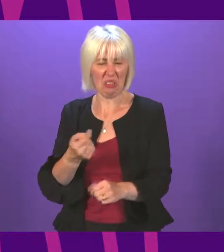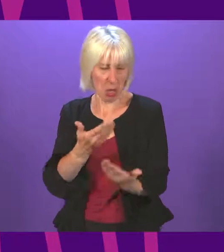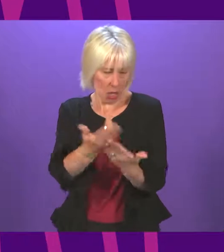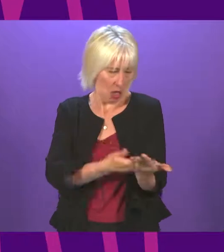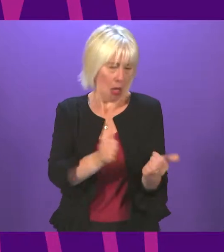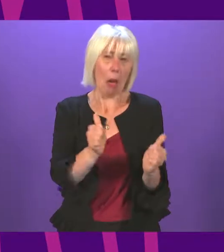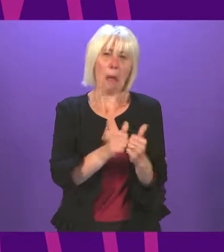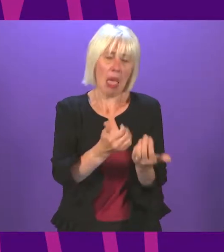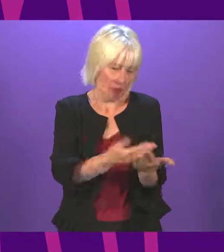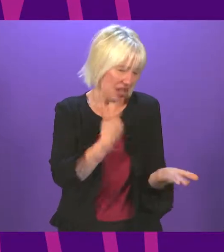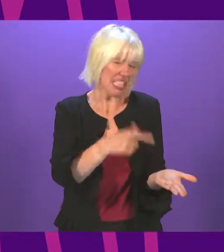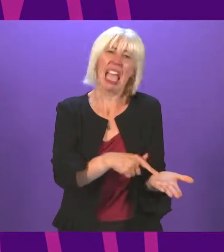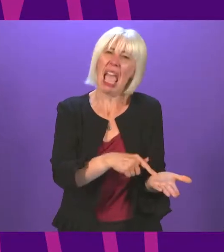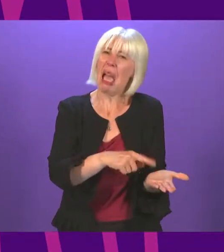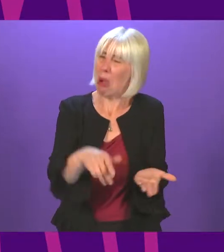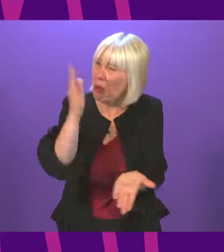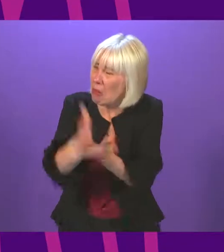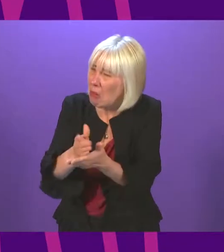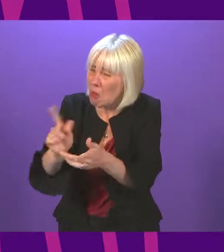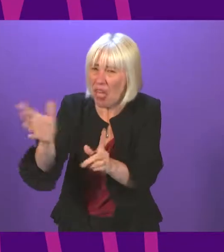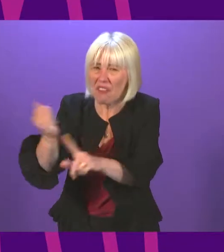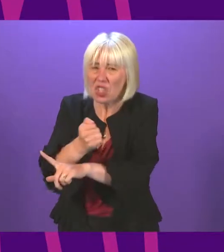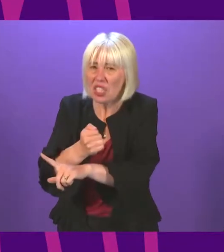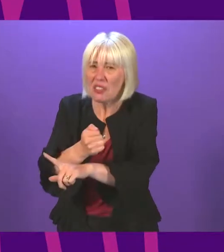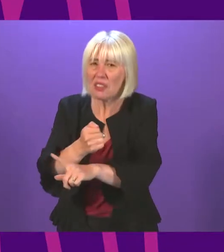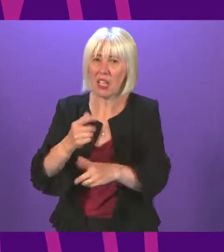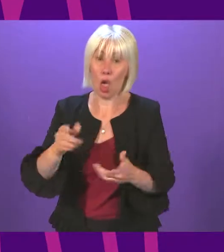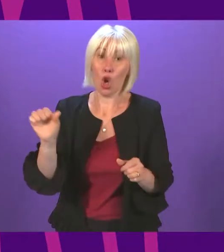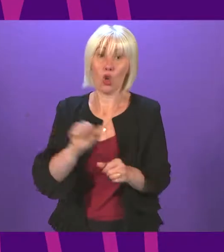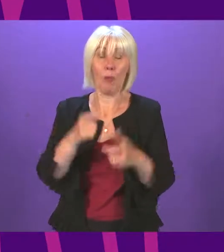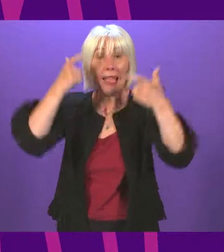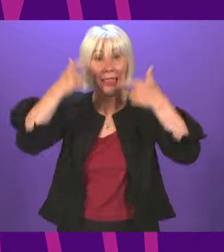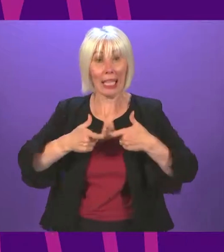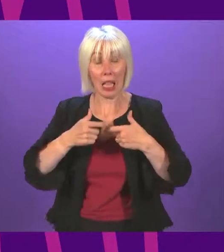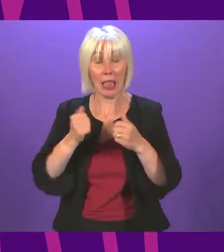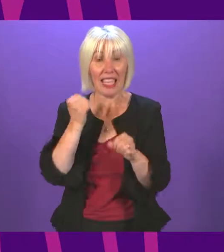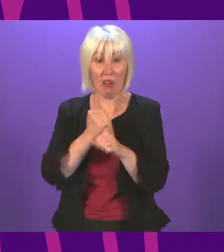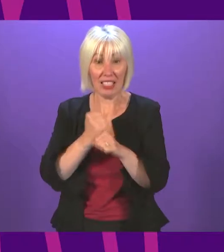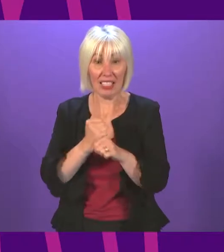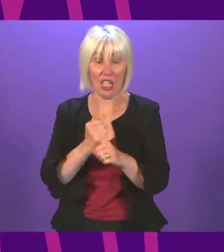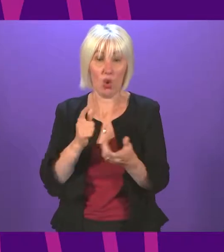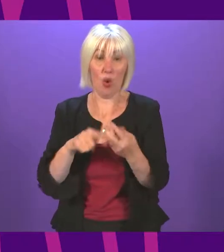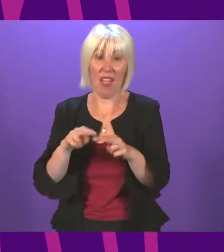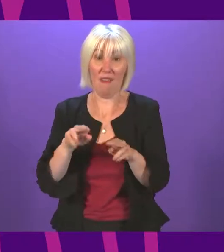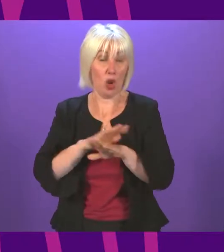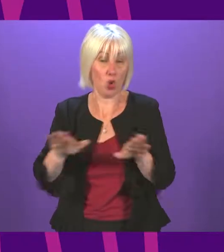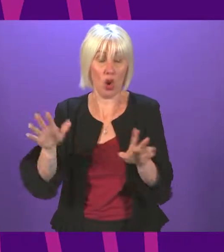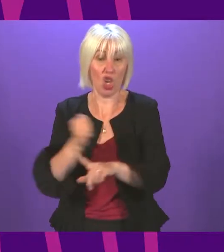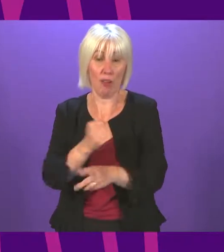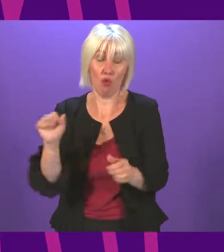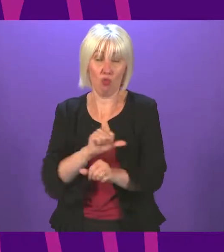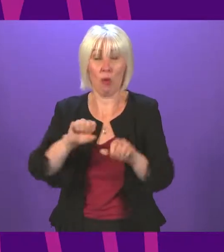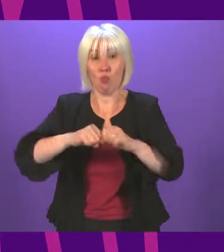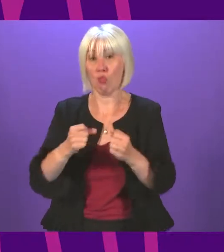Almost like that legal guarantee of treatment where we break the law rather than actually give people the treatment they need. There are 30,000